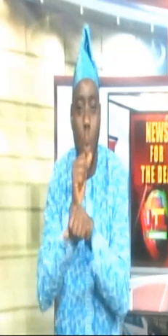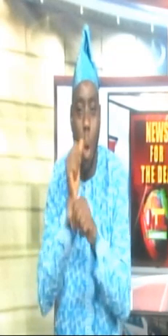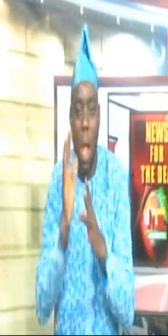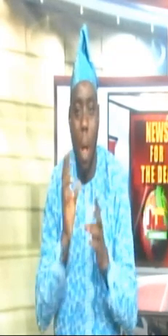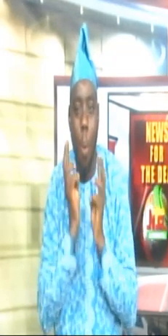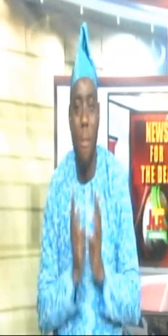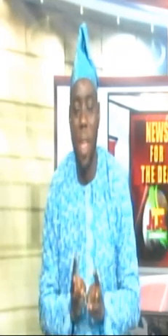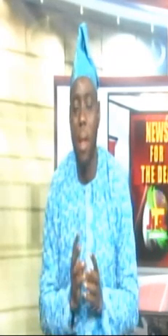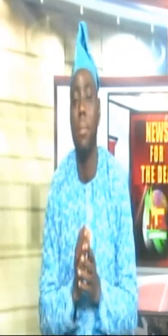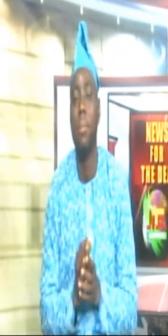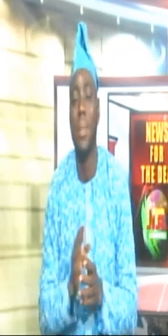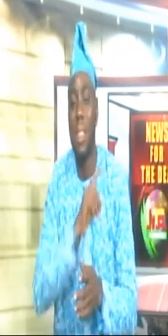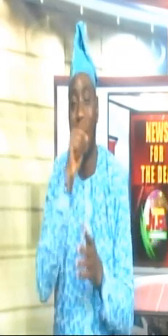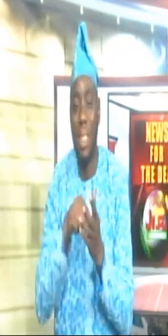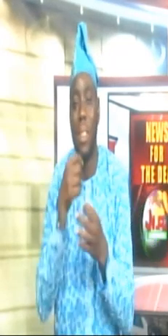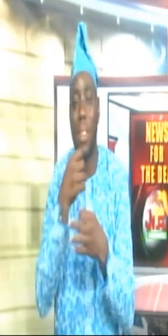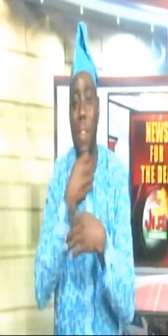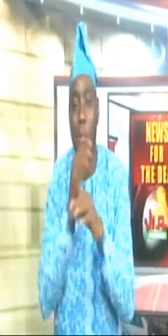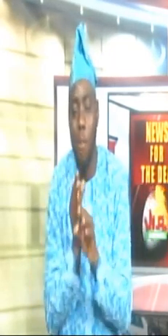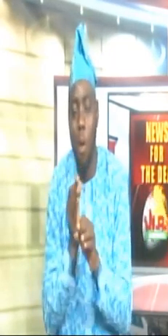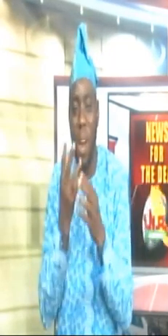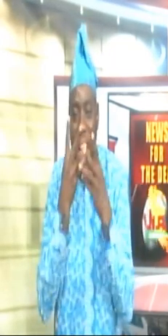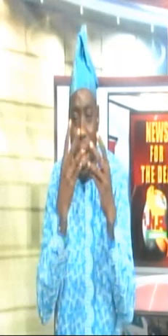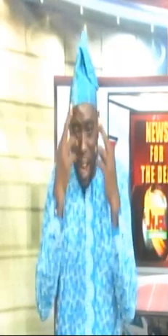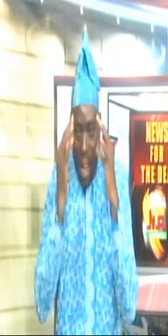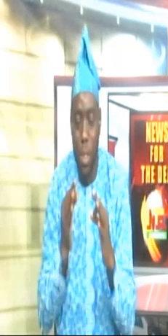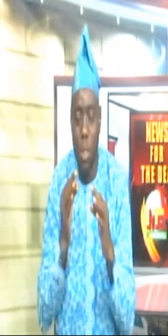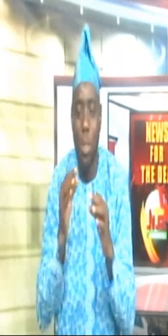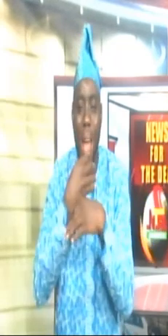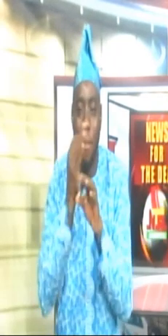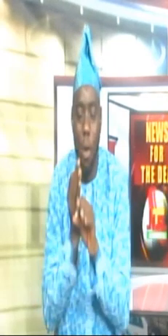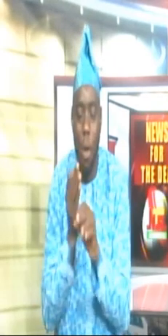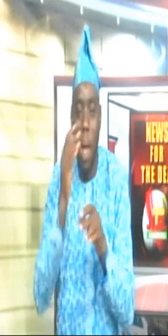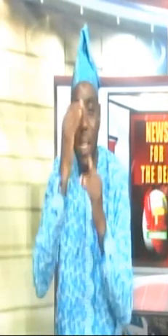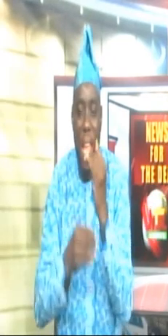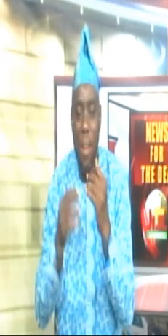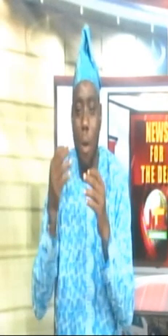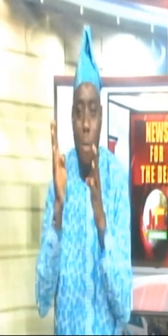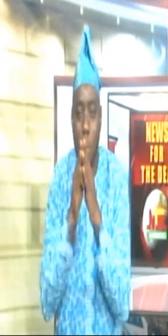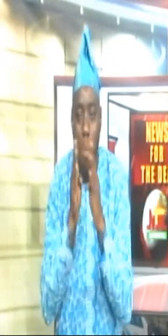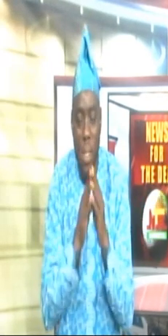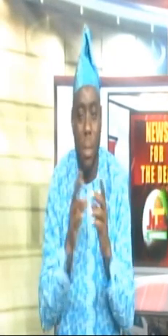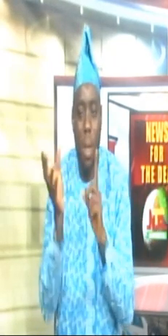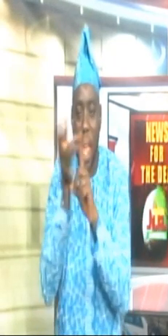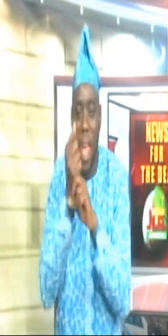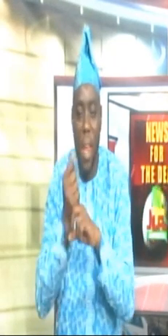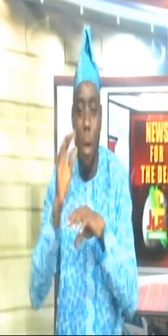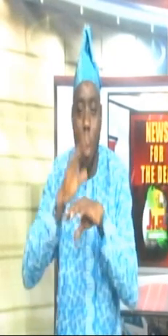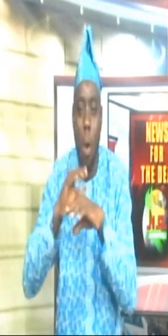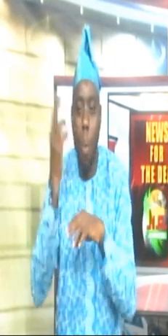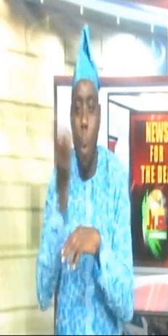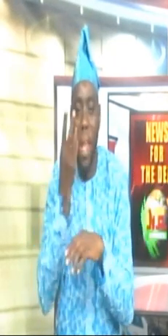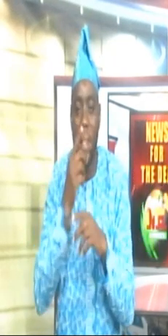welfare. This formed major resolutions of the forum at the end of its virtual monthly meeting held on Wednesday,